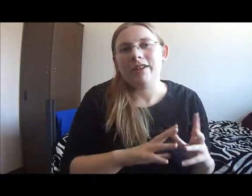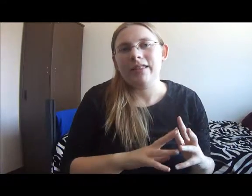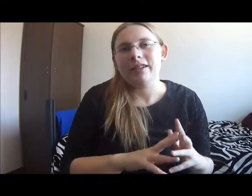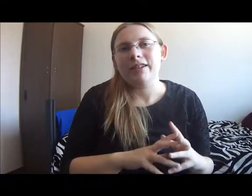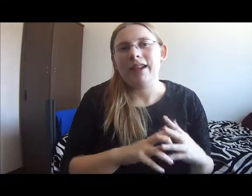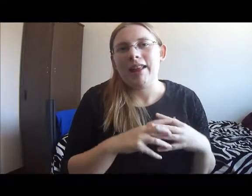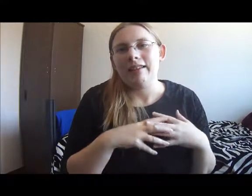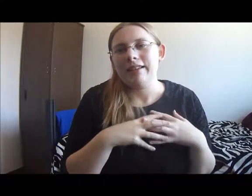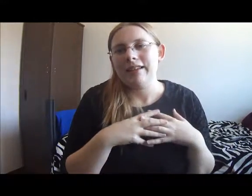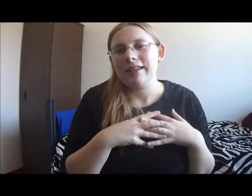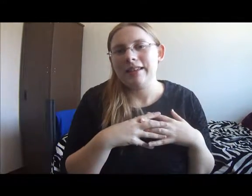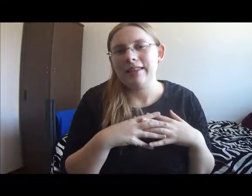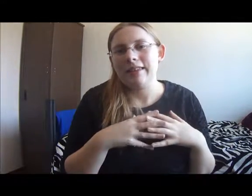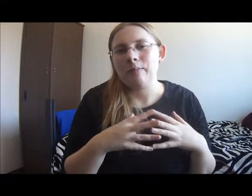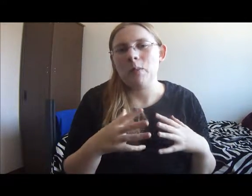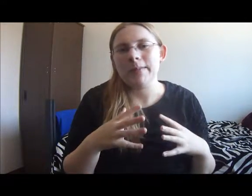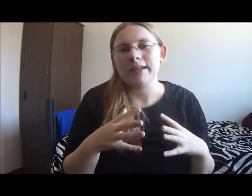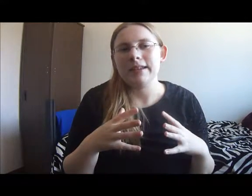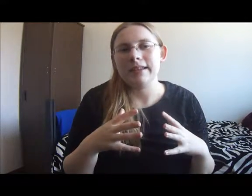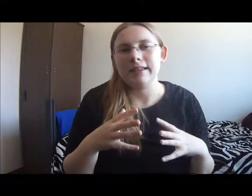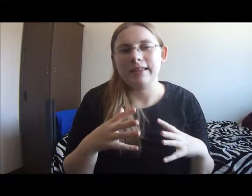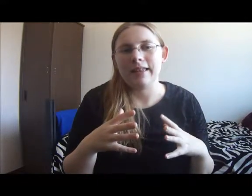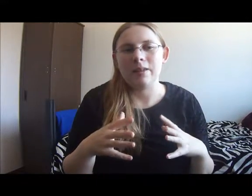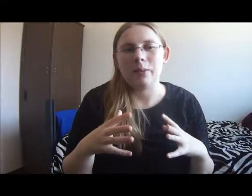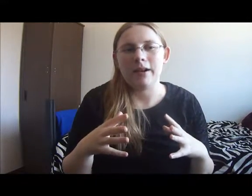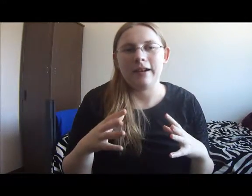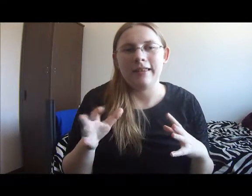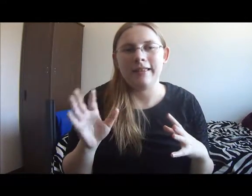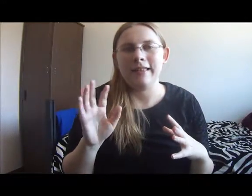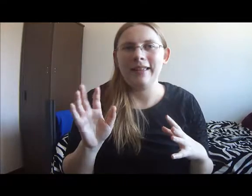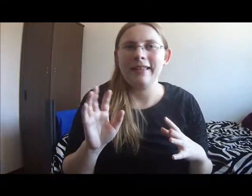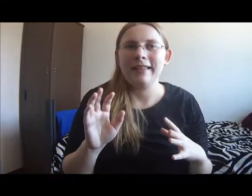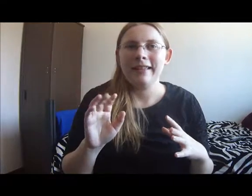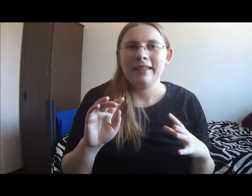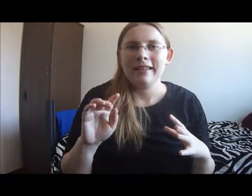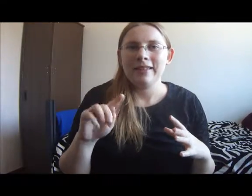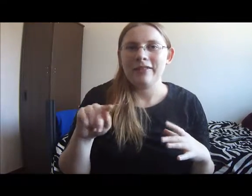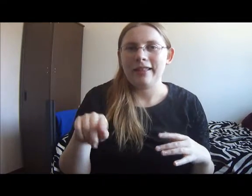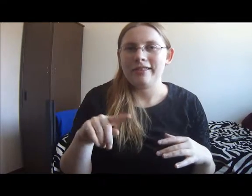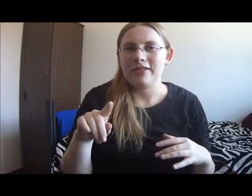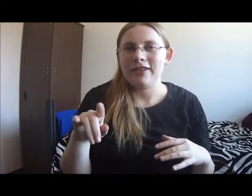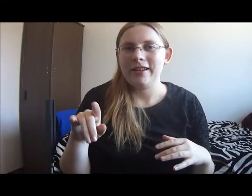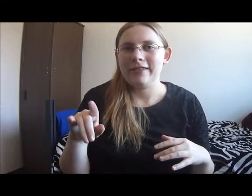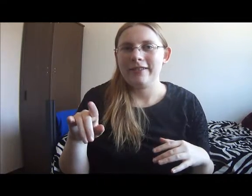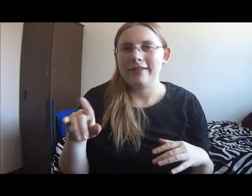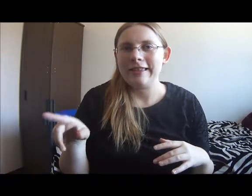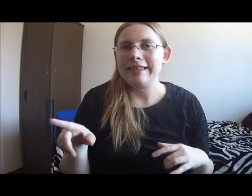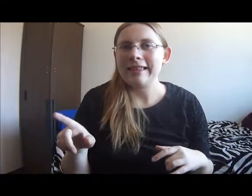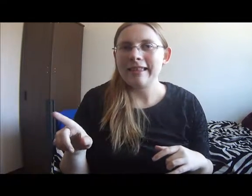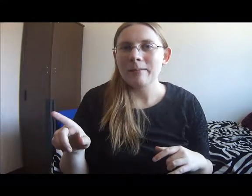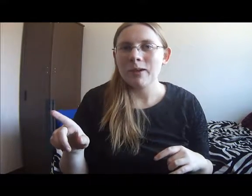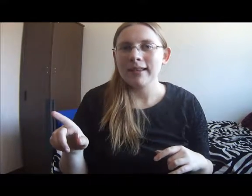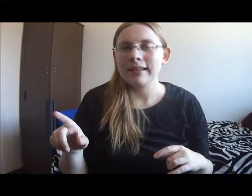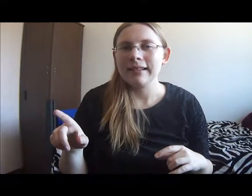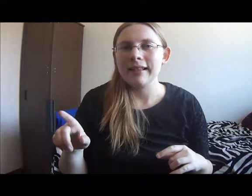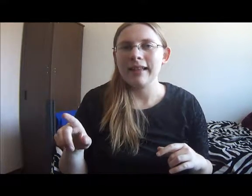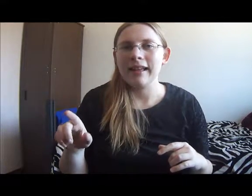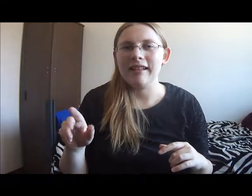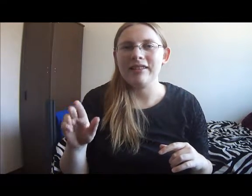her letter and it's this moment he says where he realizes she does her G's the same way. And